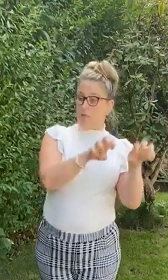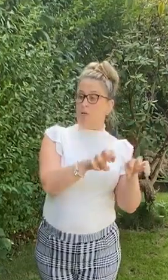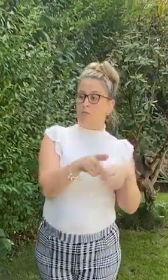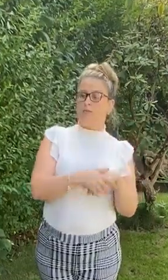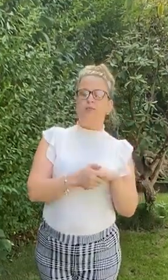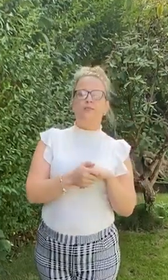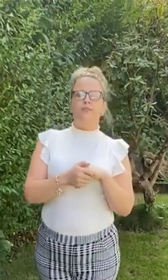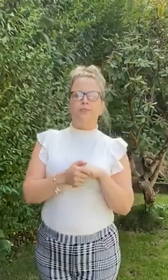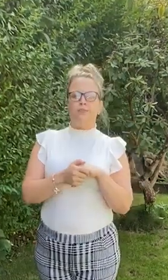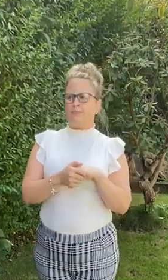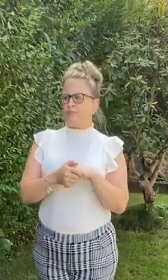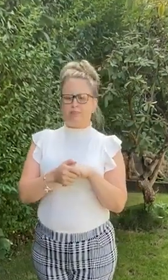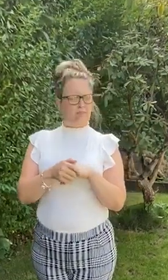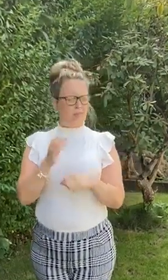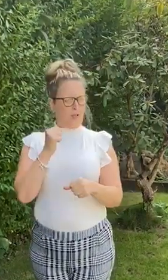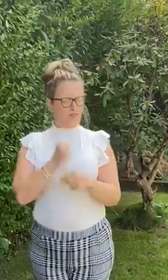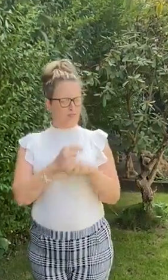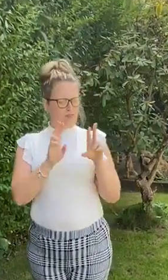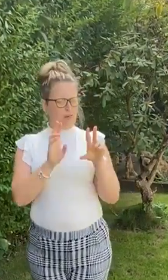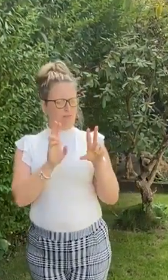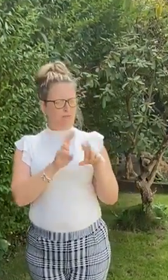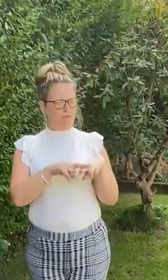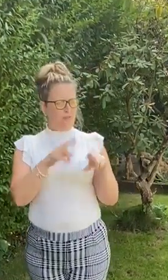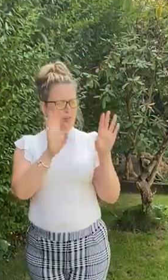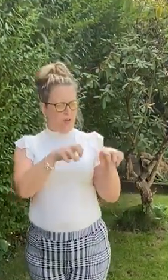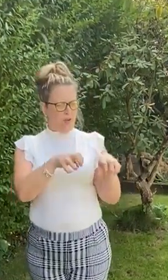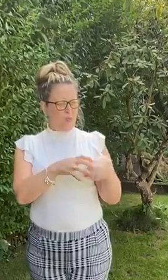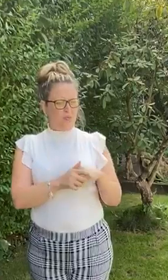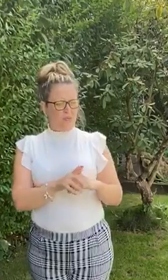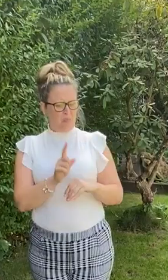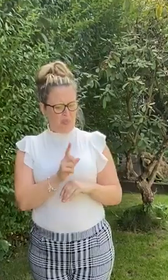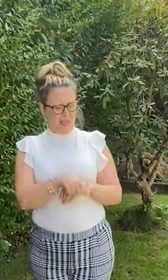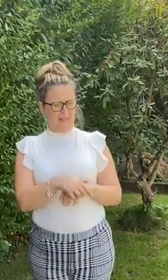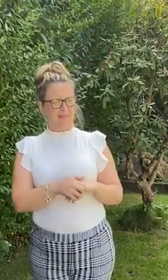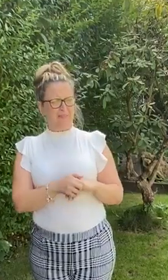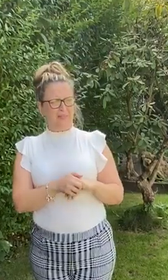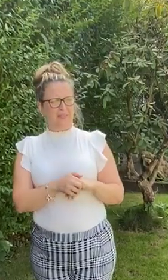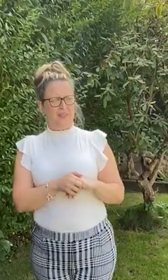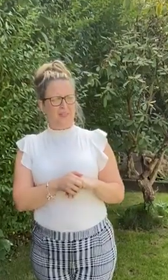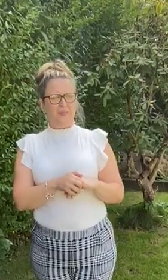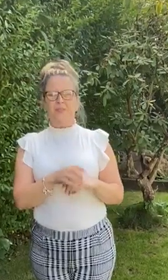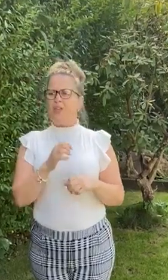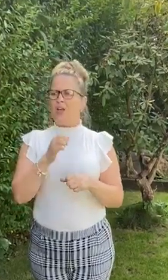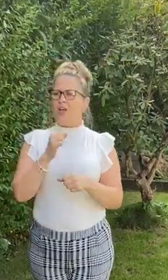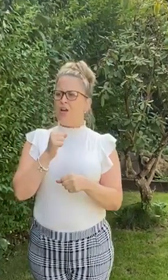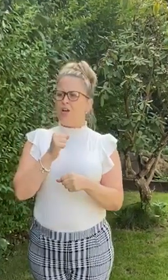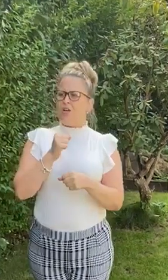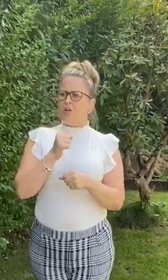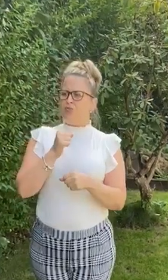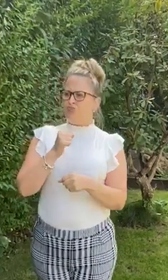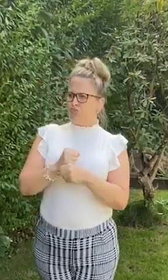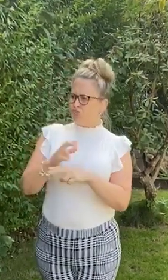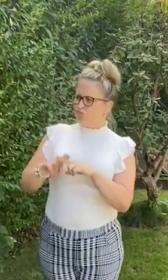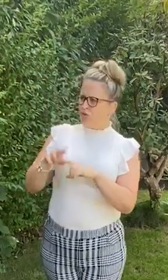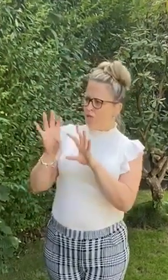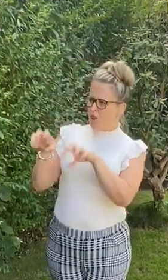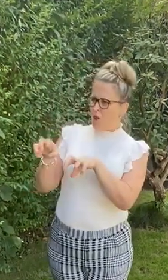A Gruffalo? What's a Gruffalo? A Gruffalo? Why, didn't you know?